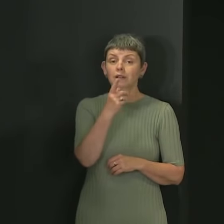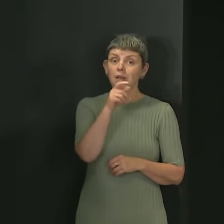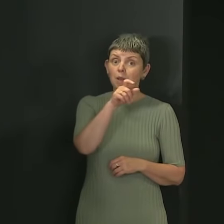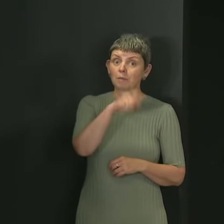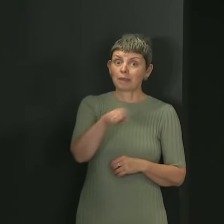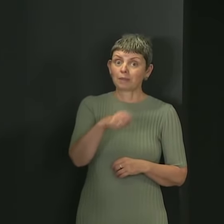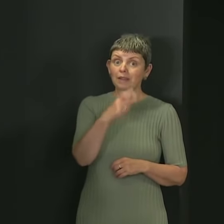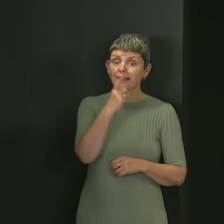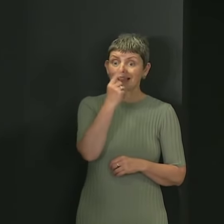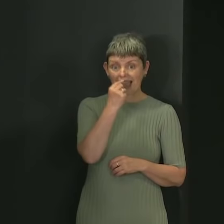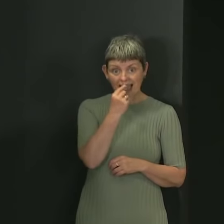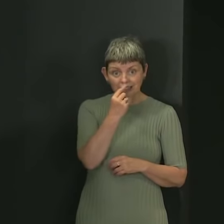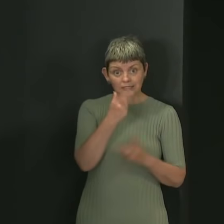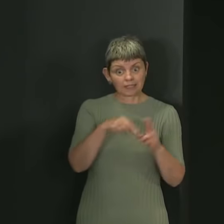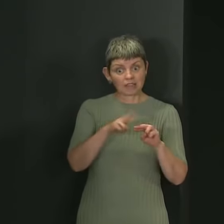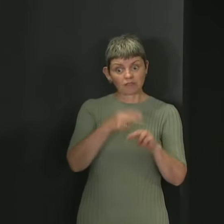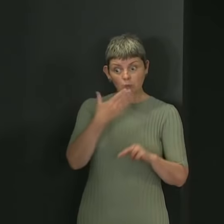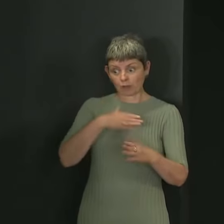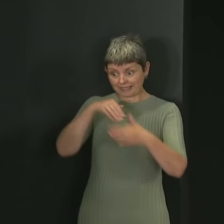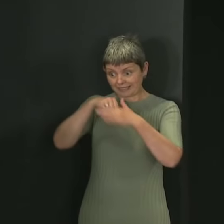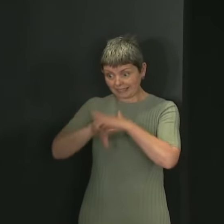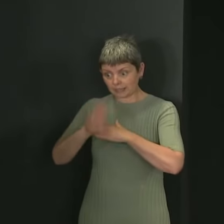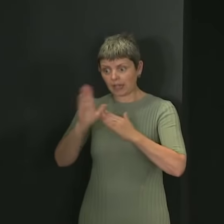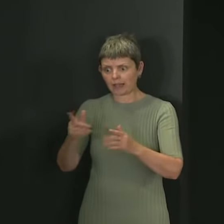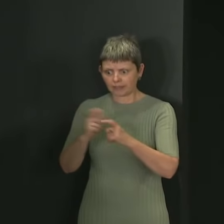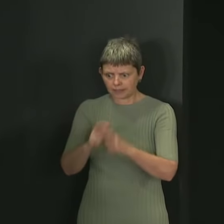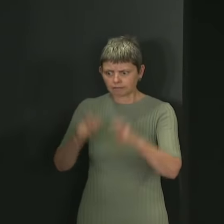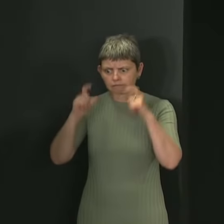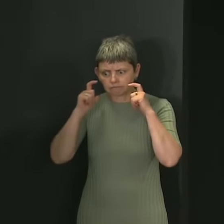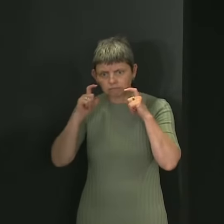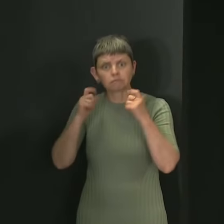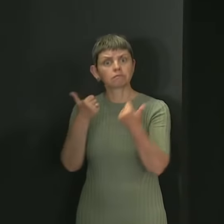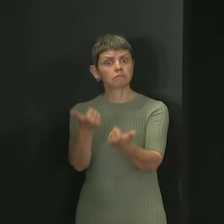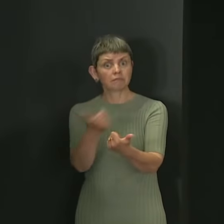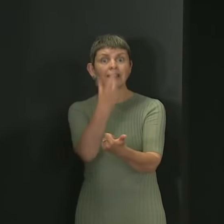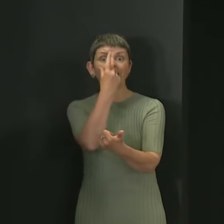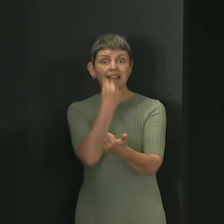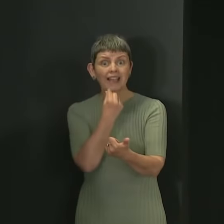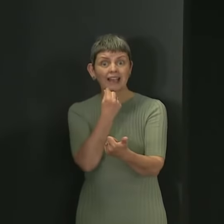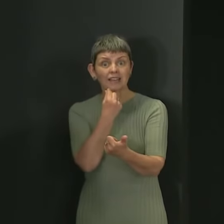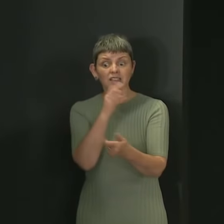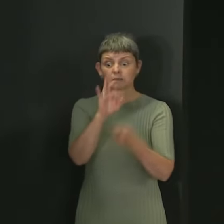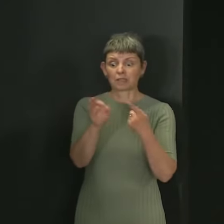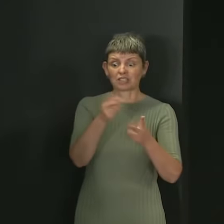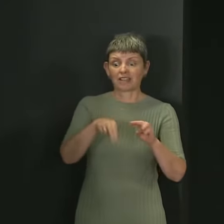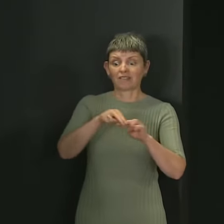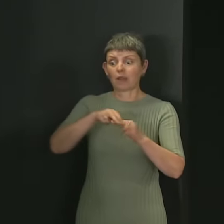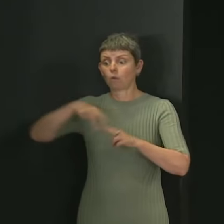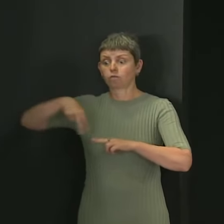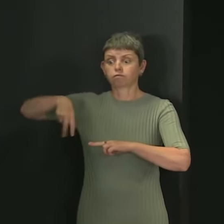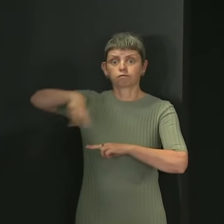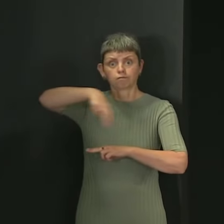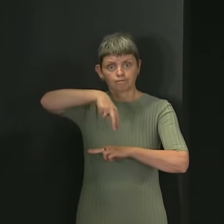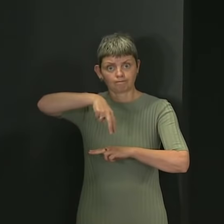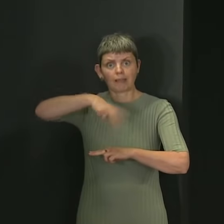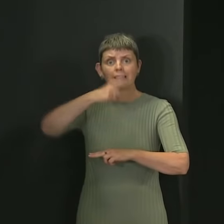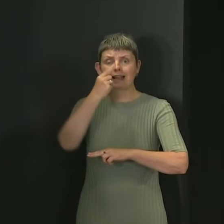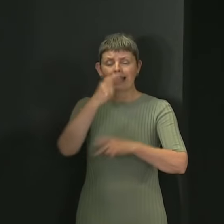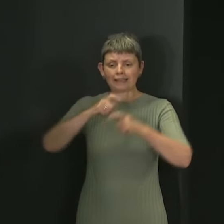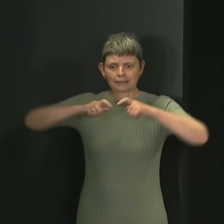to wear face coverings in those environments, particularly when they're moving around in those environments. But at this stage,